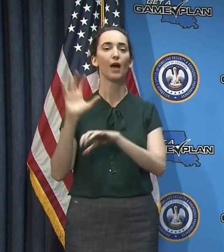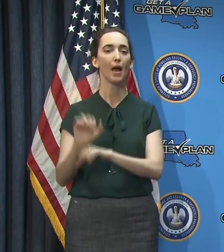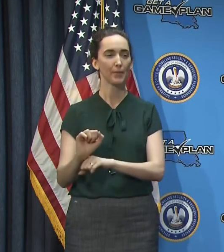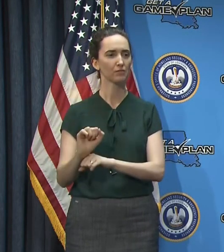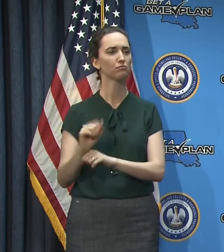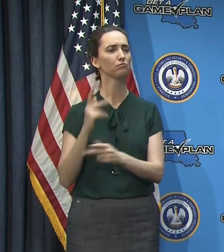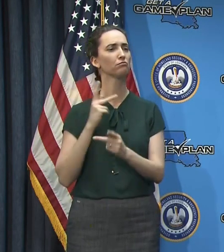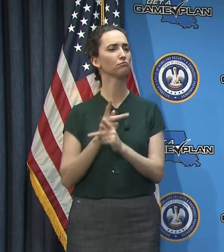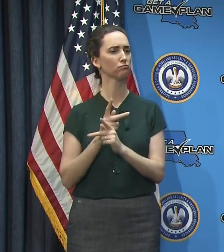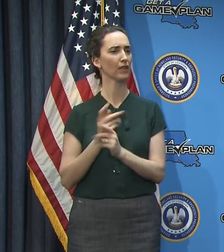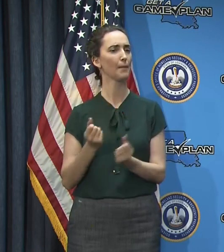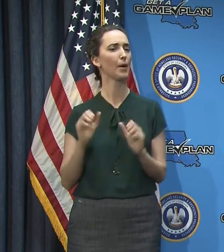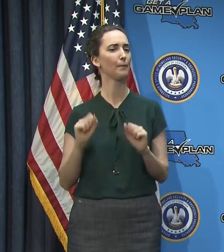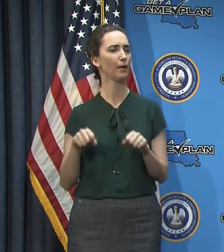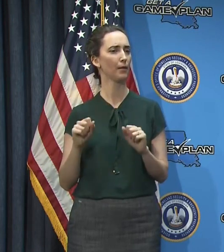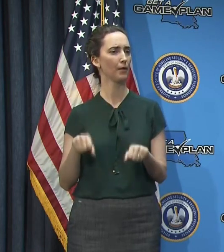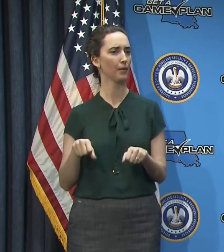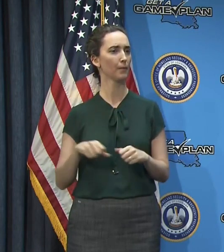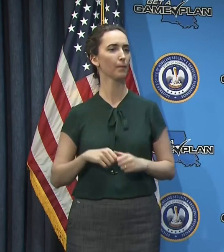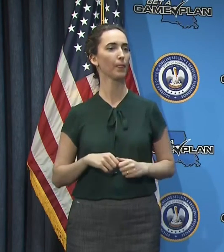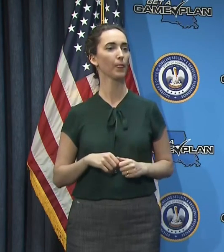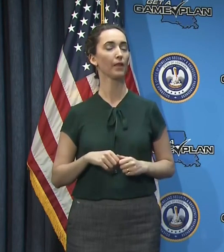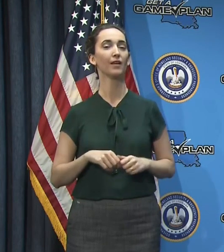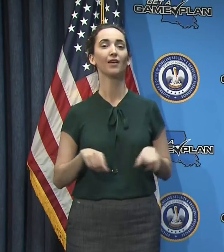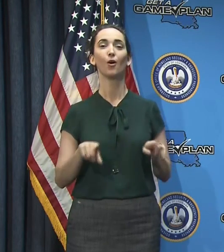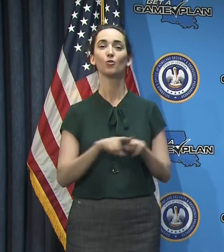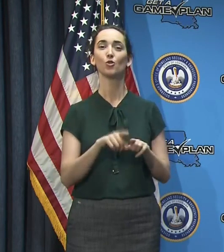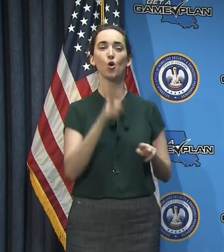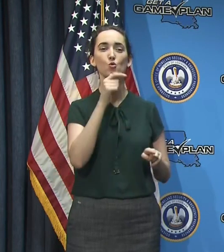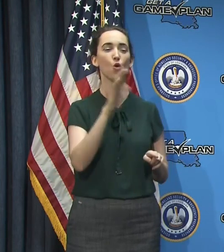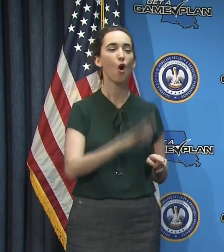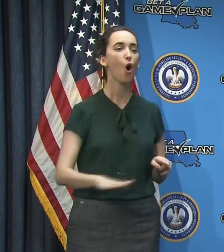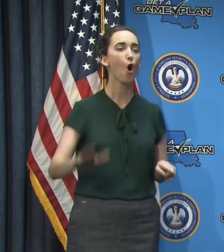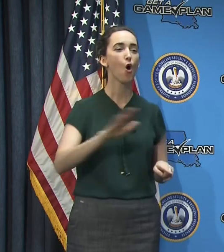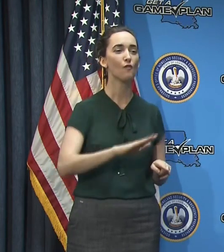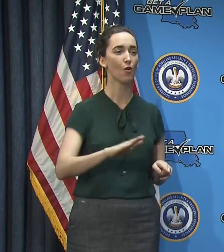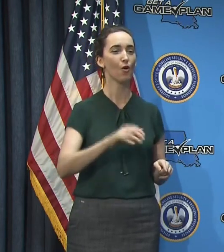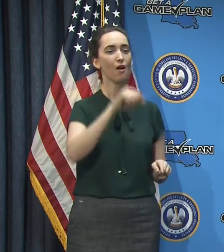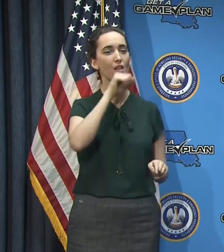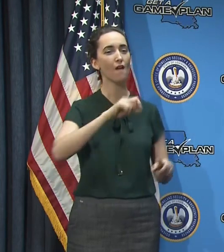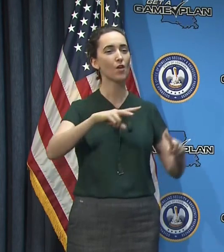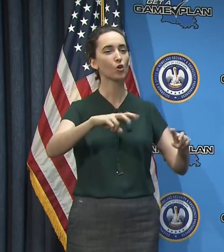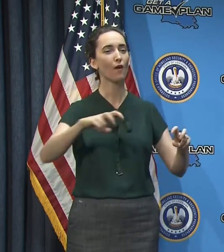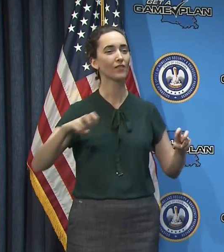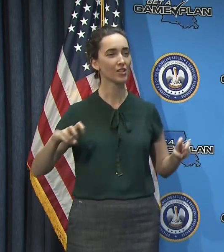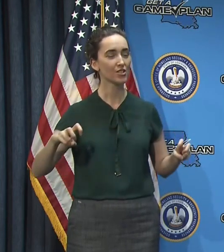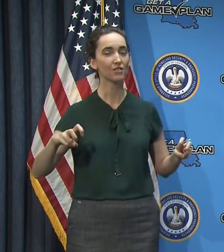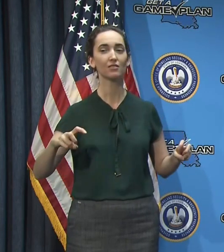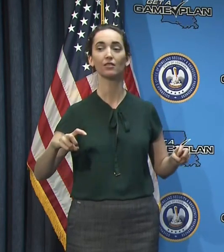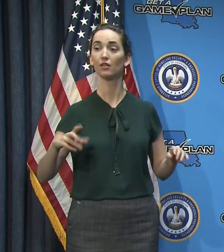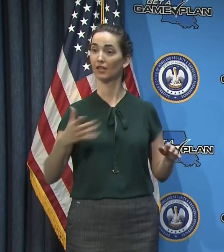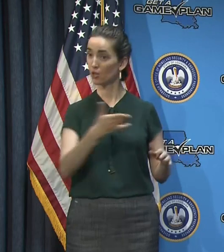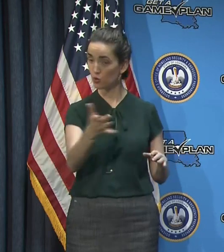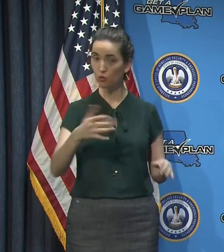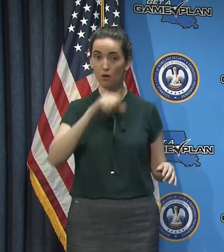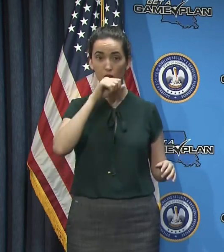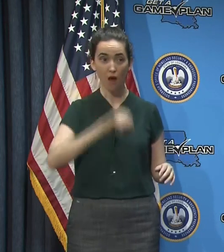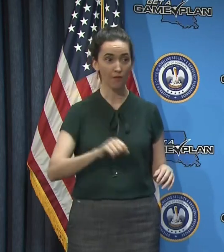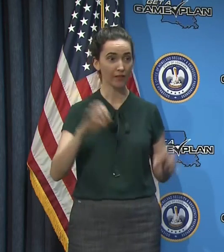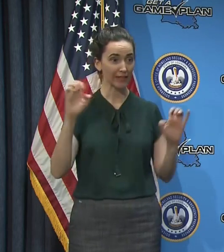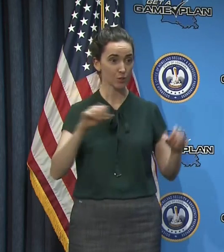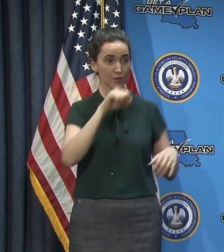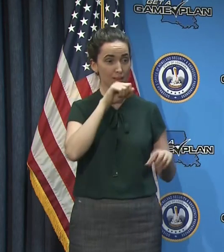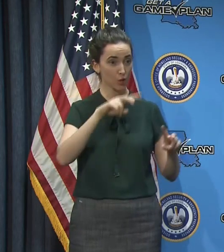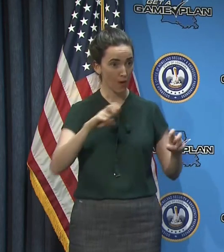And on behalf of all the, the crawfish folks across the state of Louisiana, I'm going to encourage you that if you normally eat crawfish on Easter weekend,